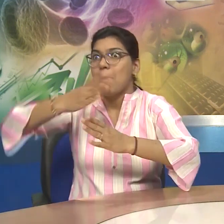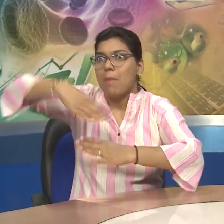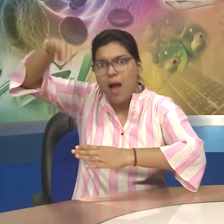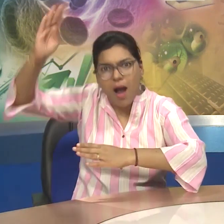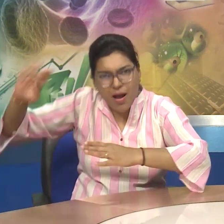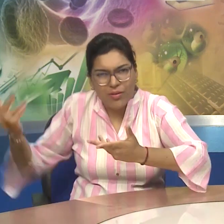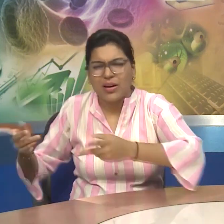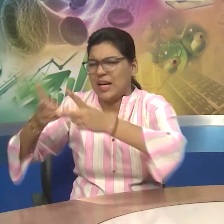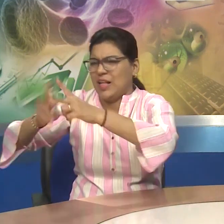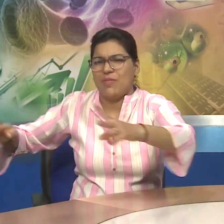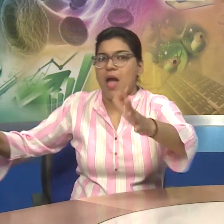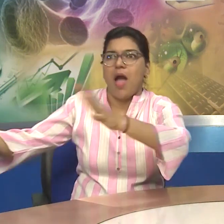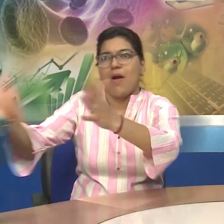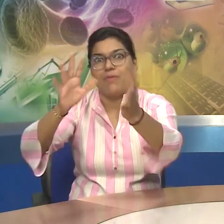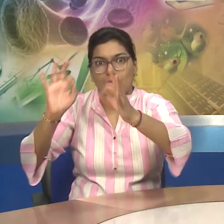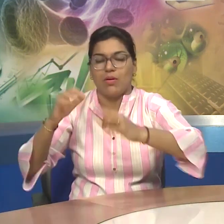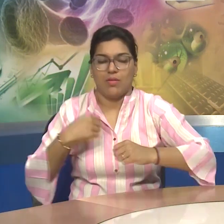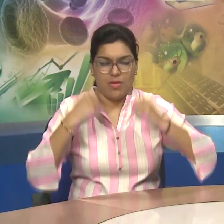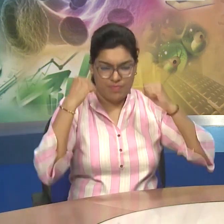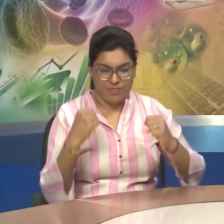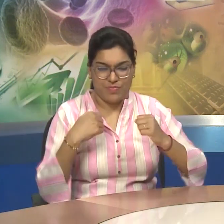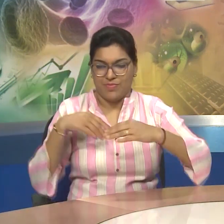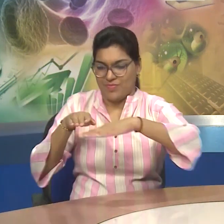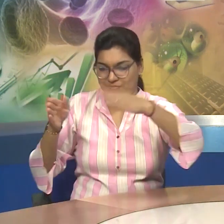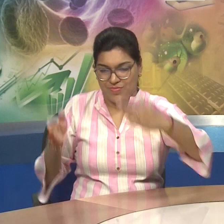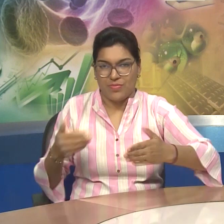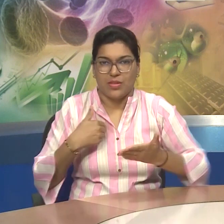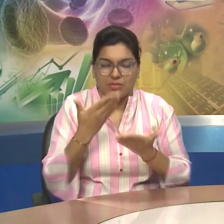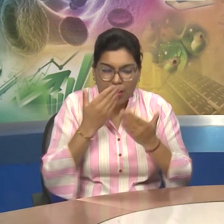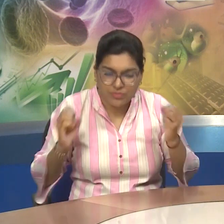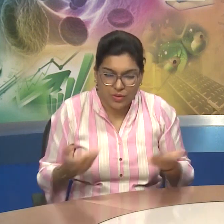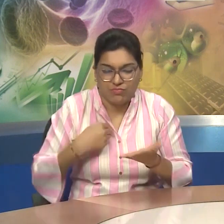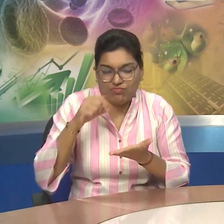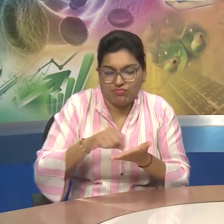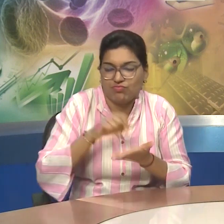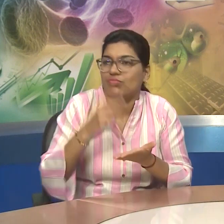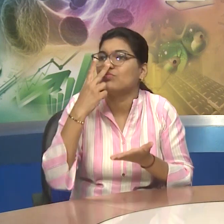So From Mind You Can Feel